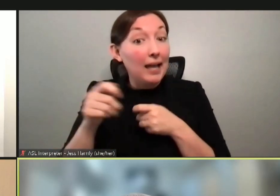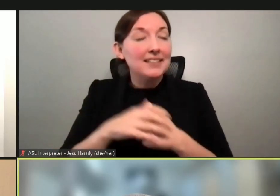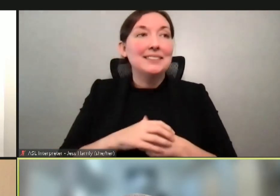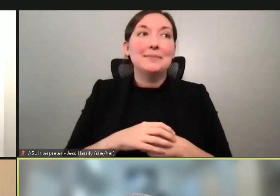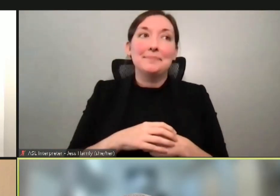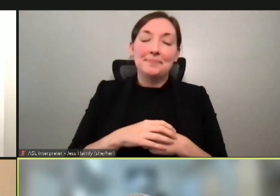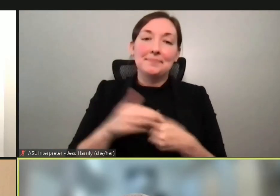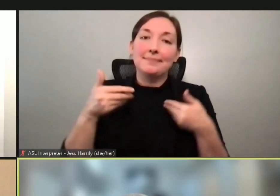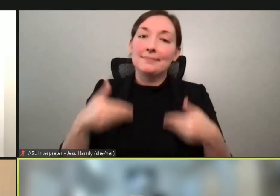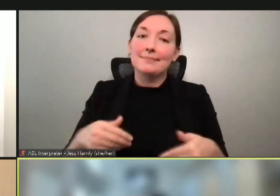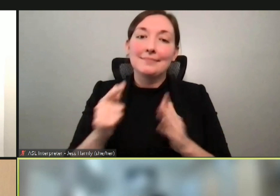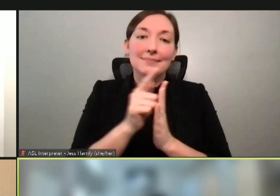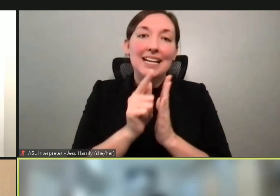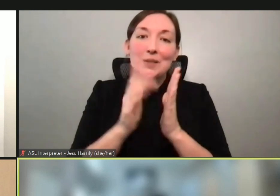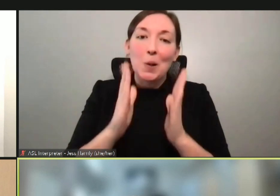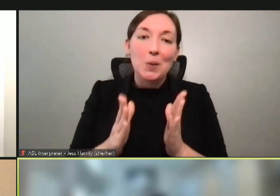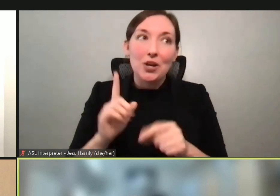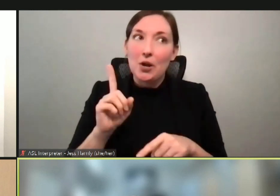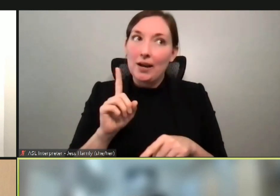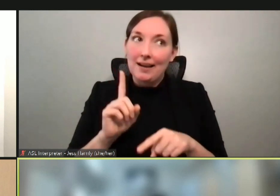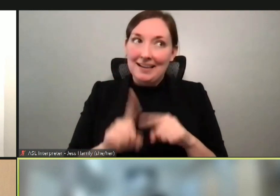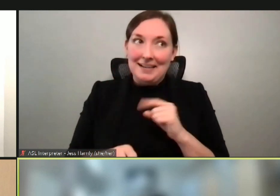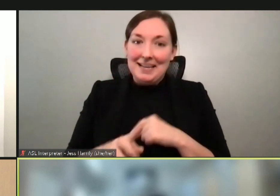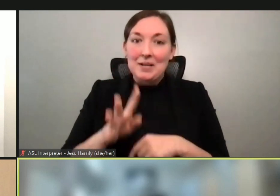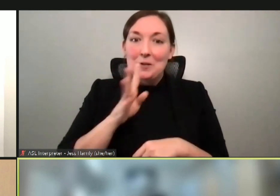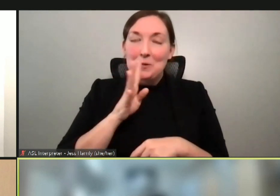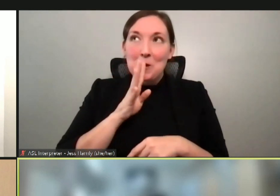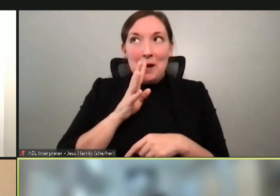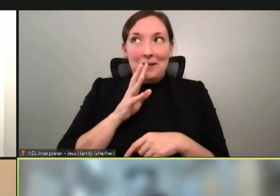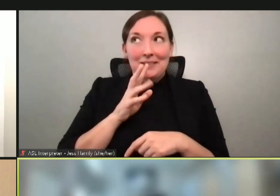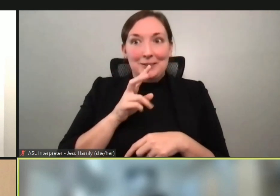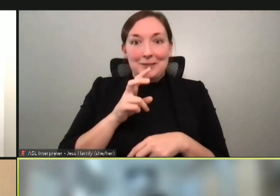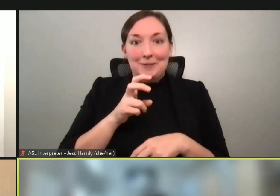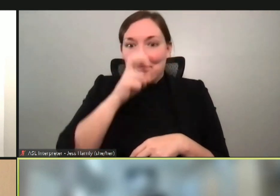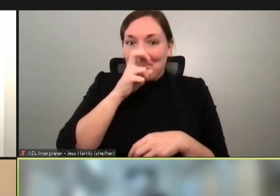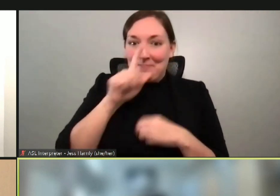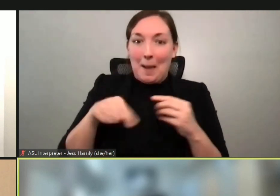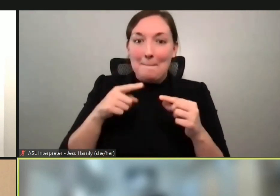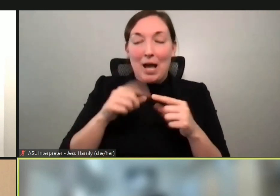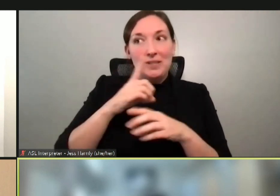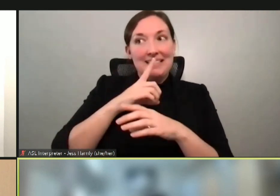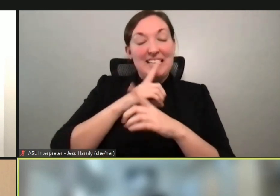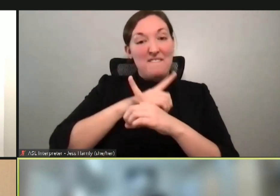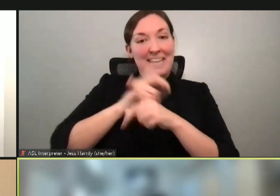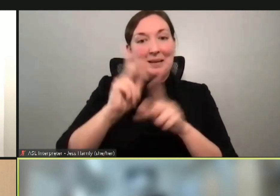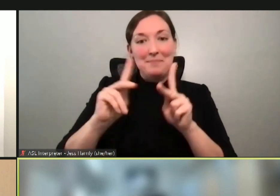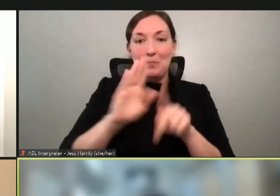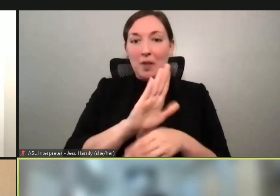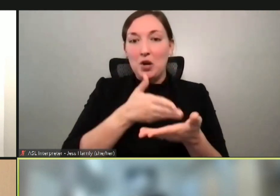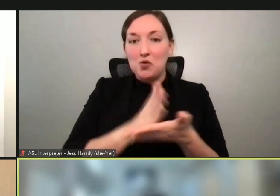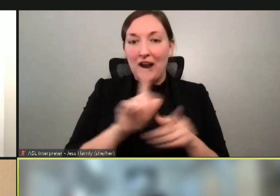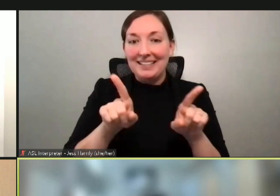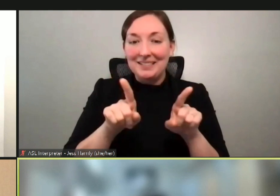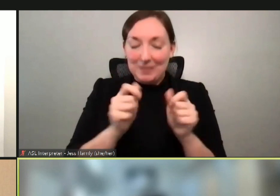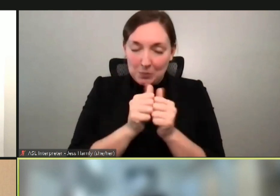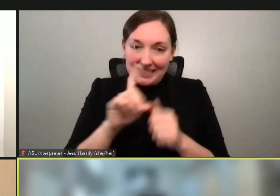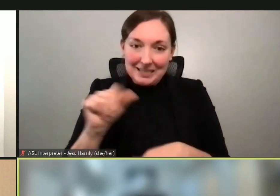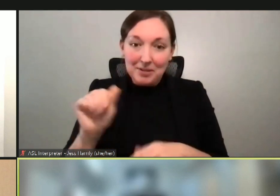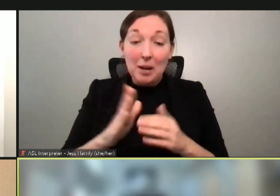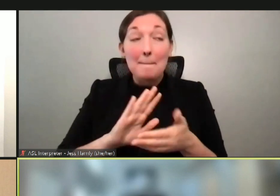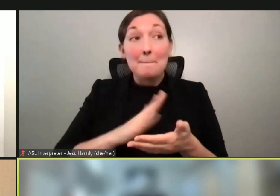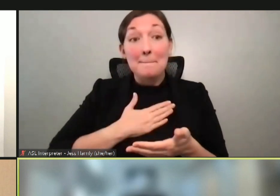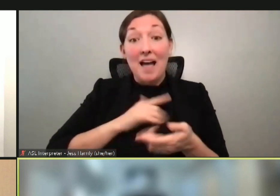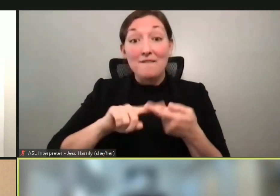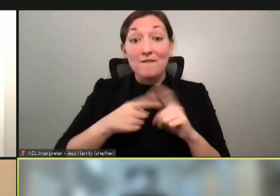speak too harshly against defending the rights of people with disabilities, but they're, my friends, Eric and